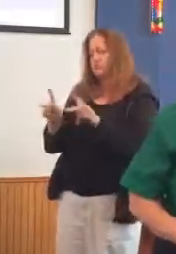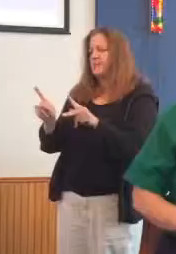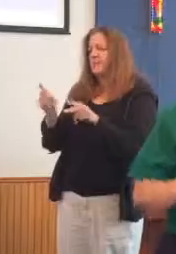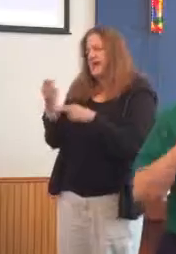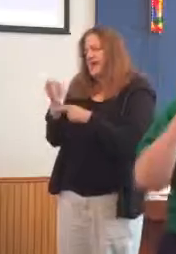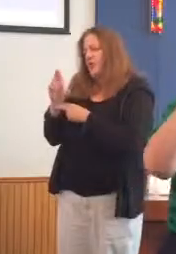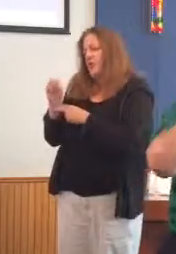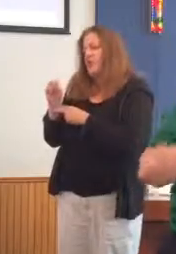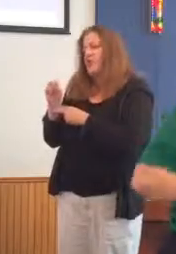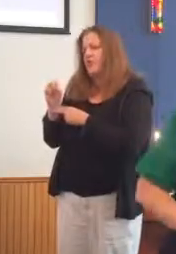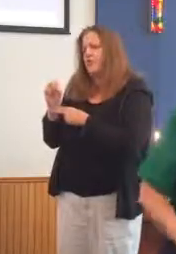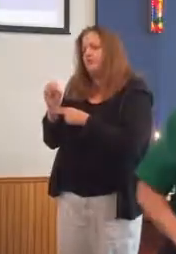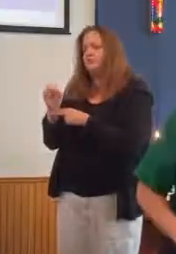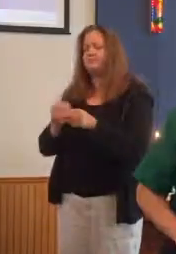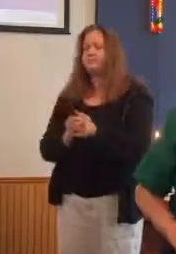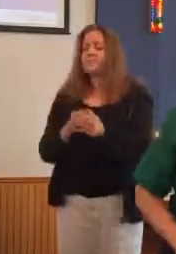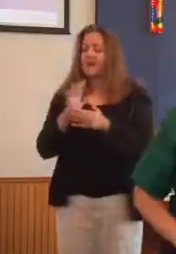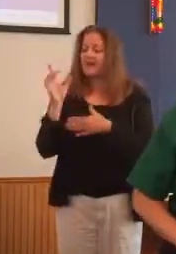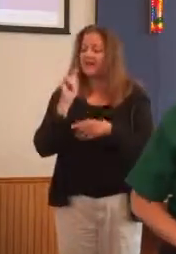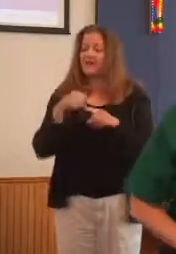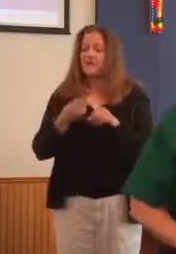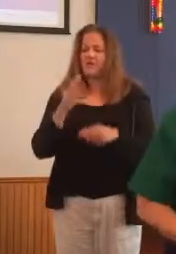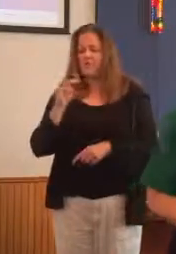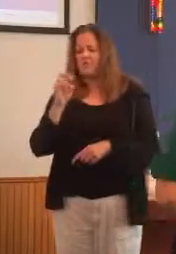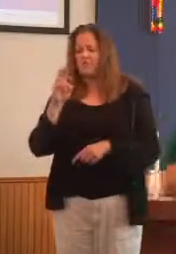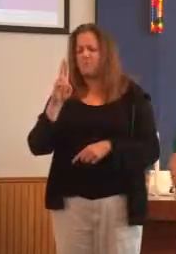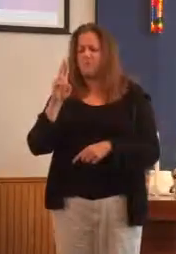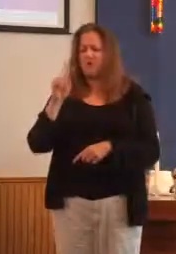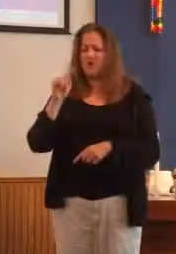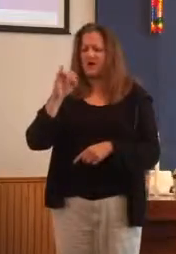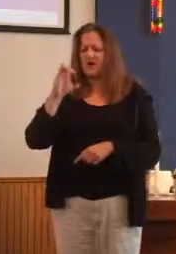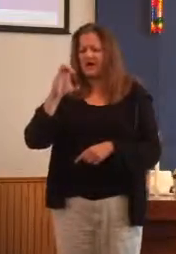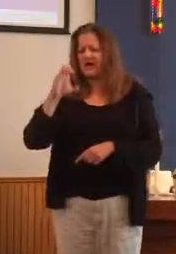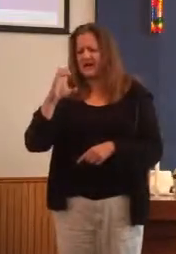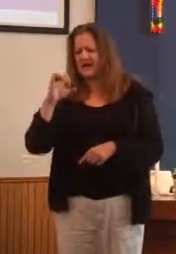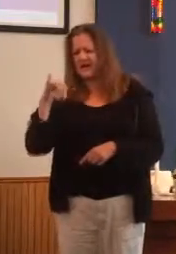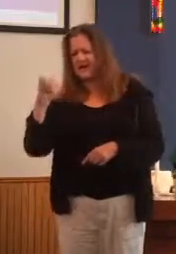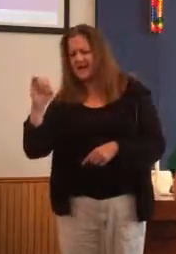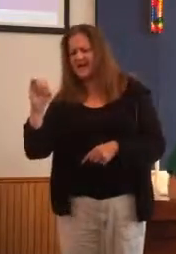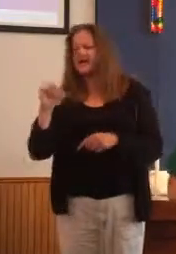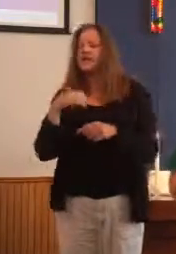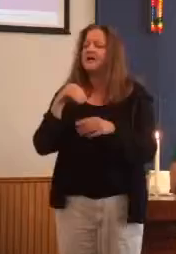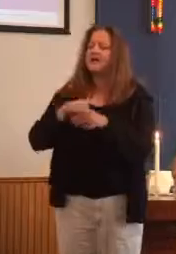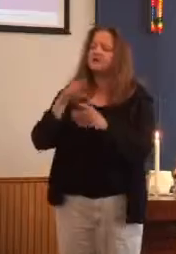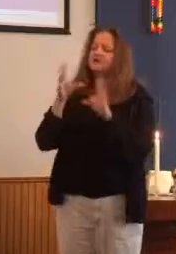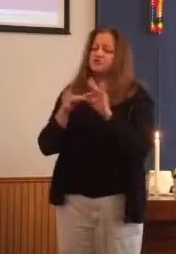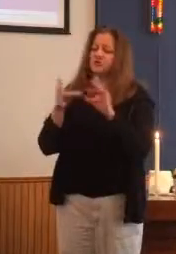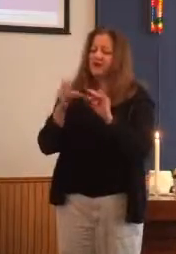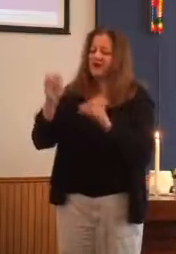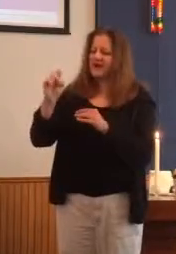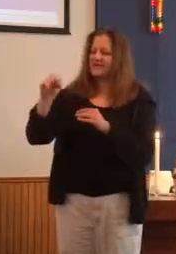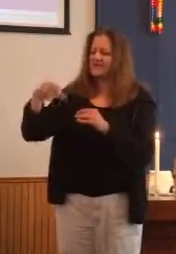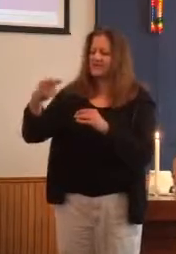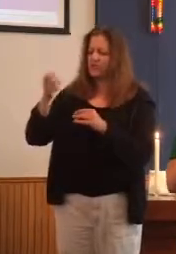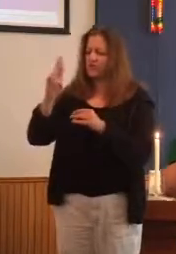Now, last week we heard about Mordecai, who appears in the book of Esther. And today I want to talk about some folks